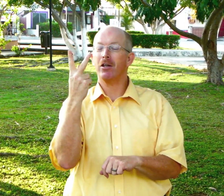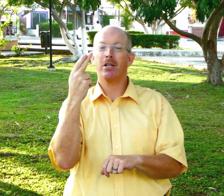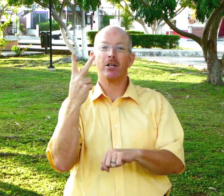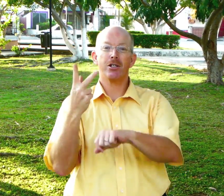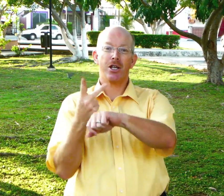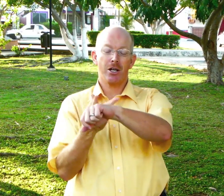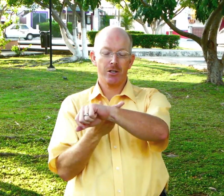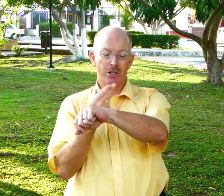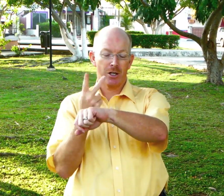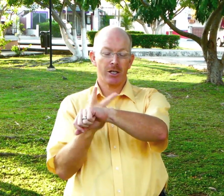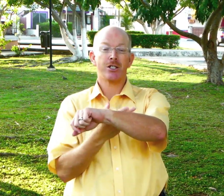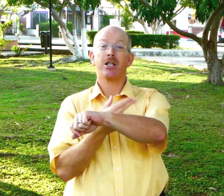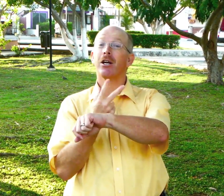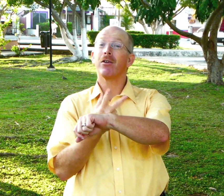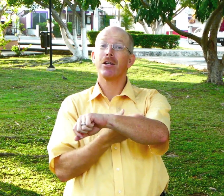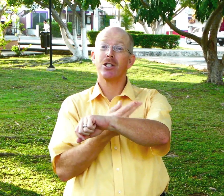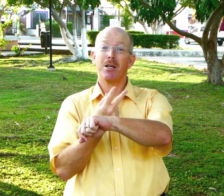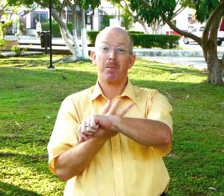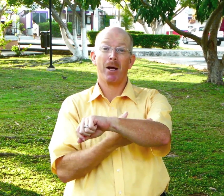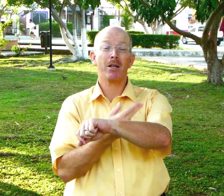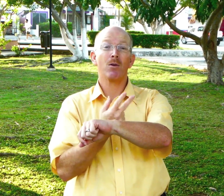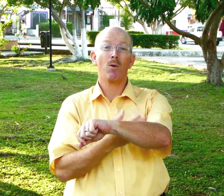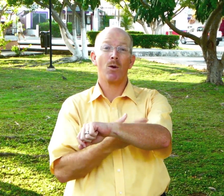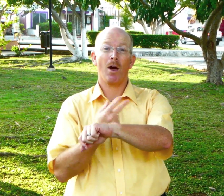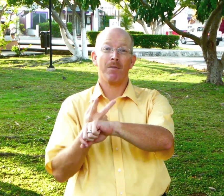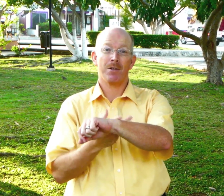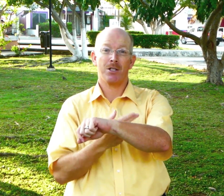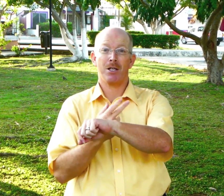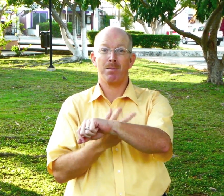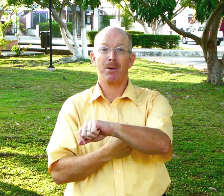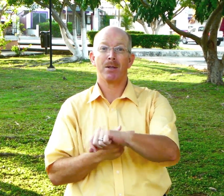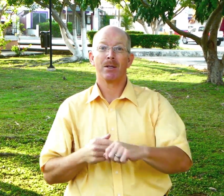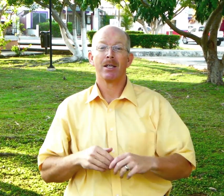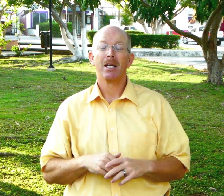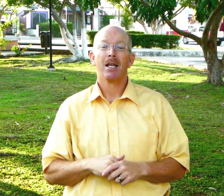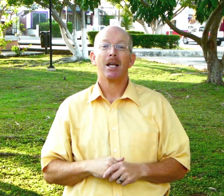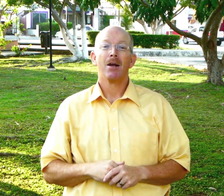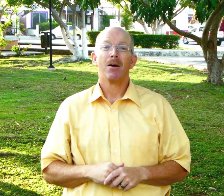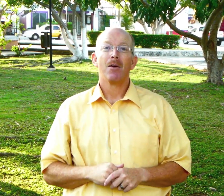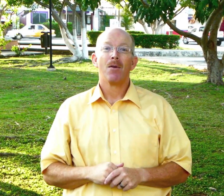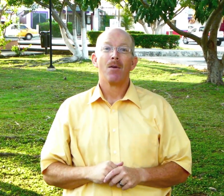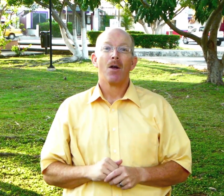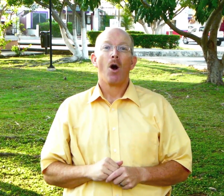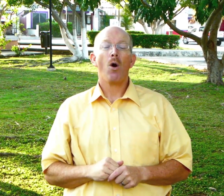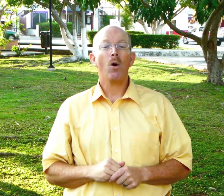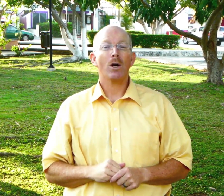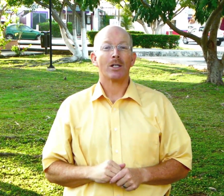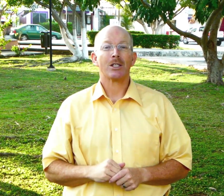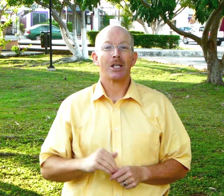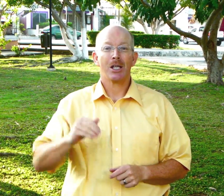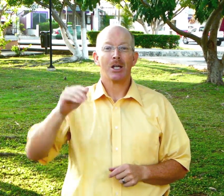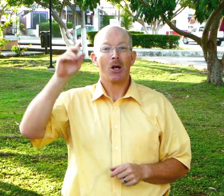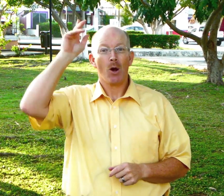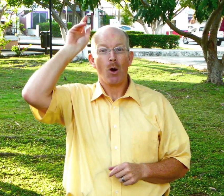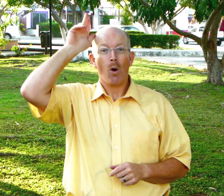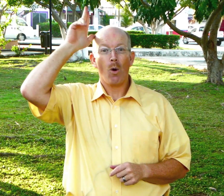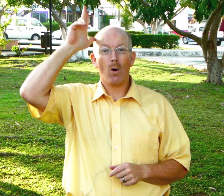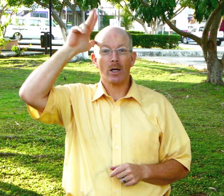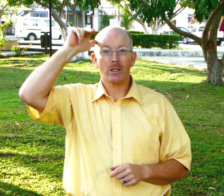your shears and you're gonna shear the sheep cutting the wool off the sheep horse horse